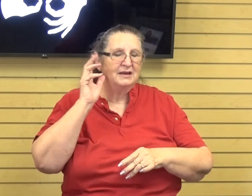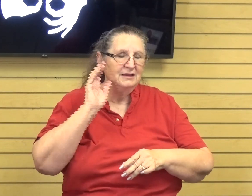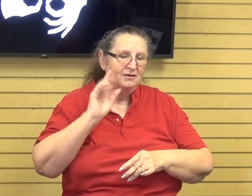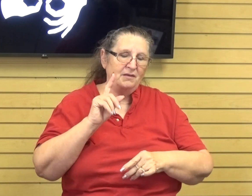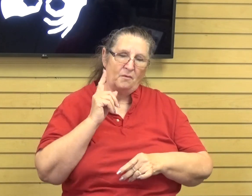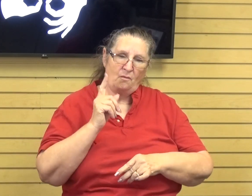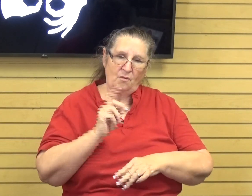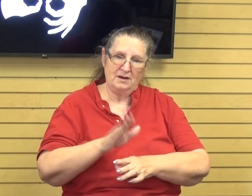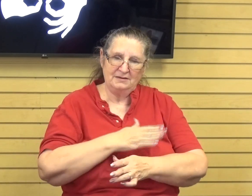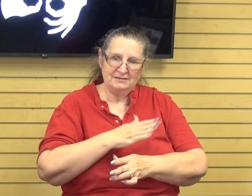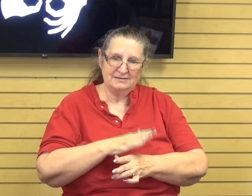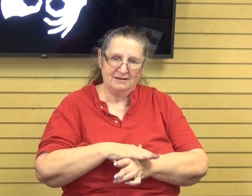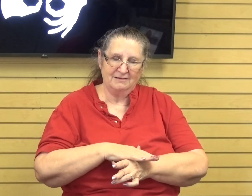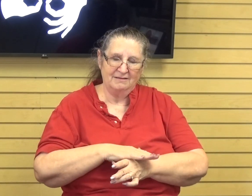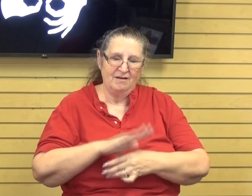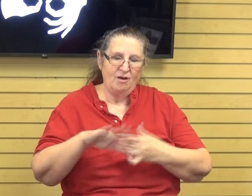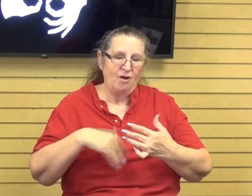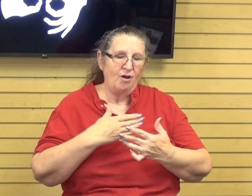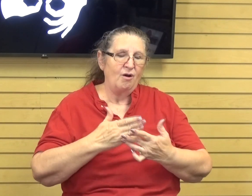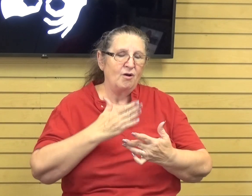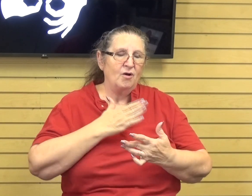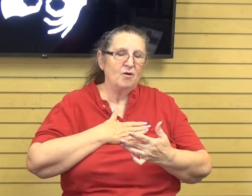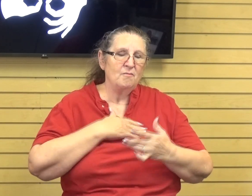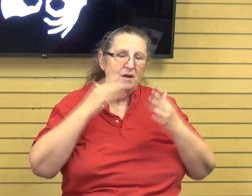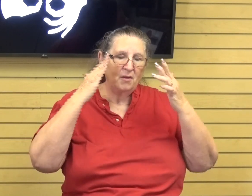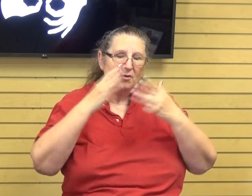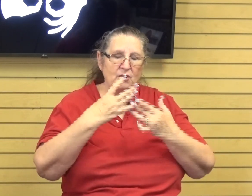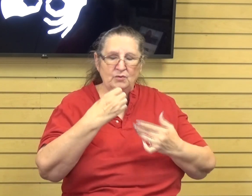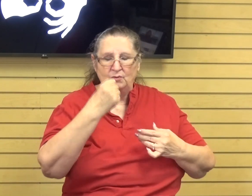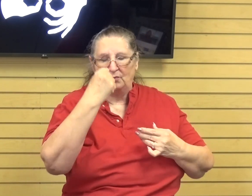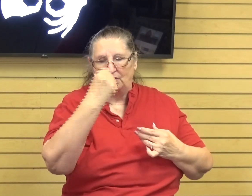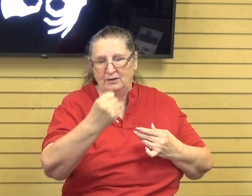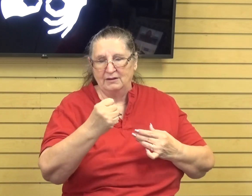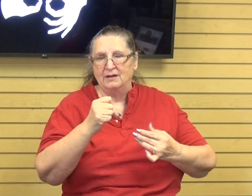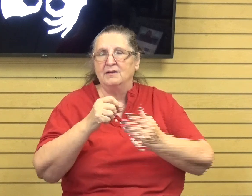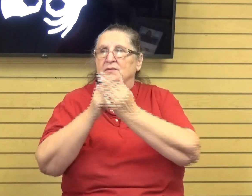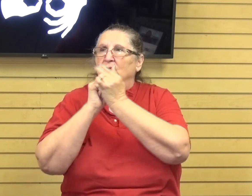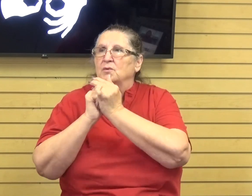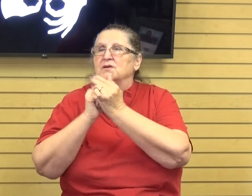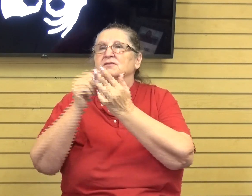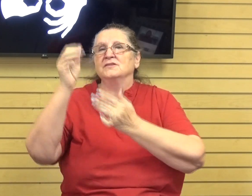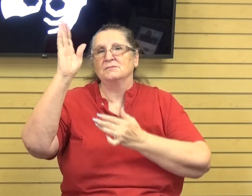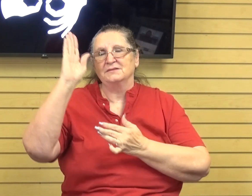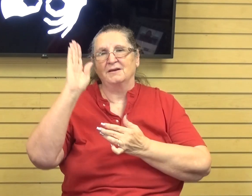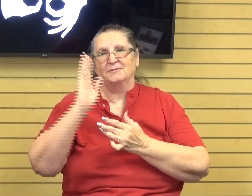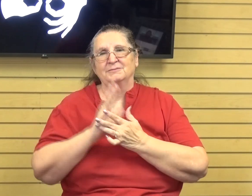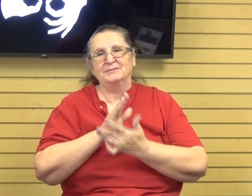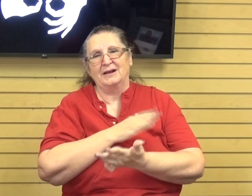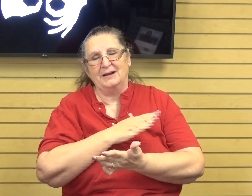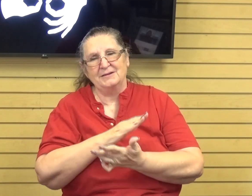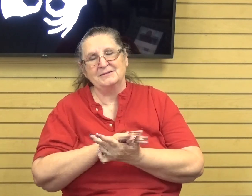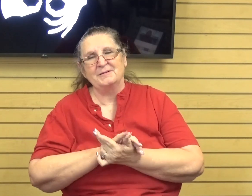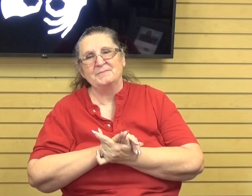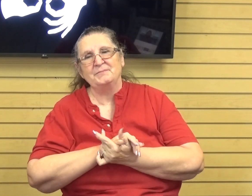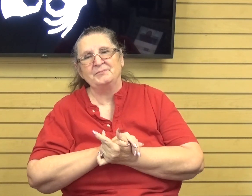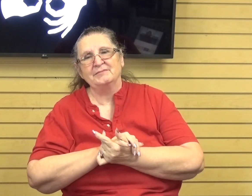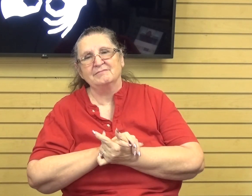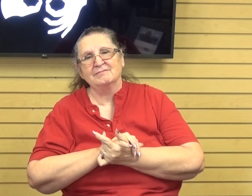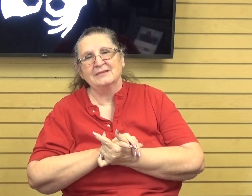that could just take away all my worries, that worship song, you know. And so, and some of us, we even crank the radio